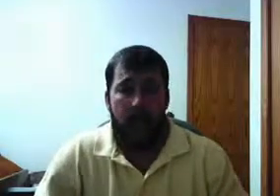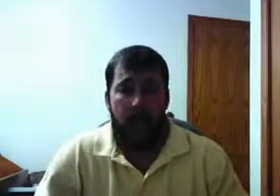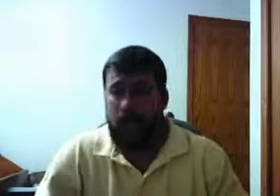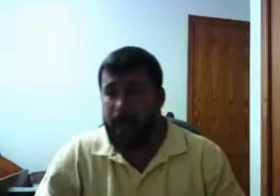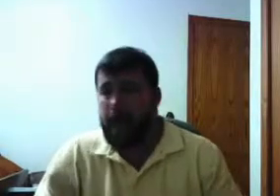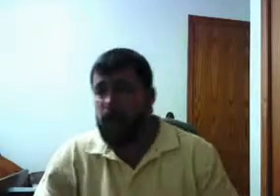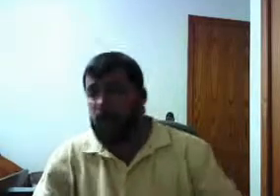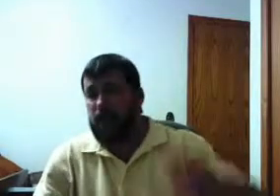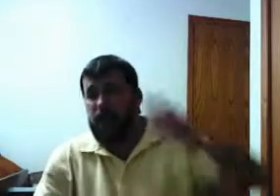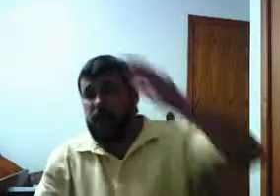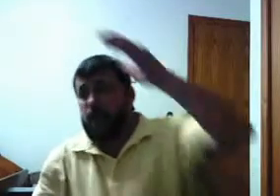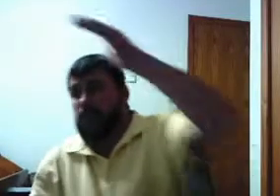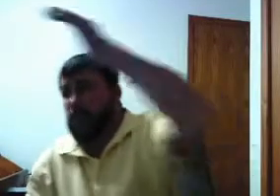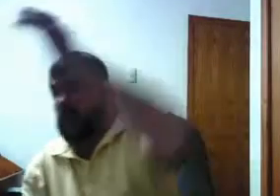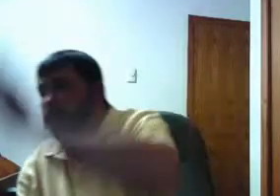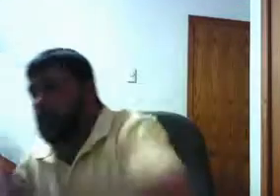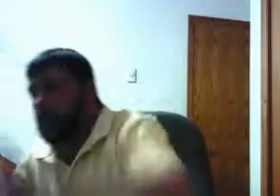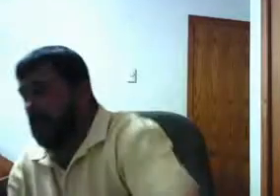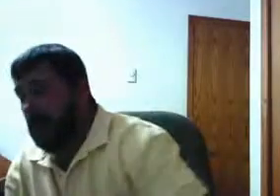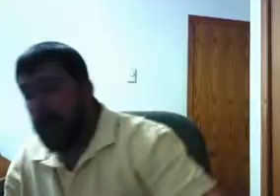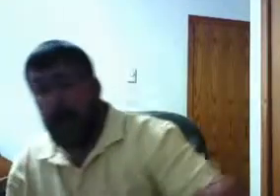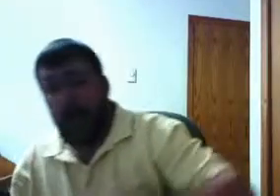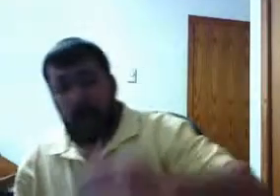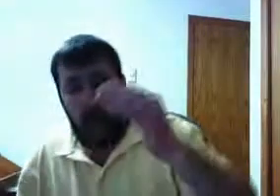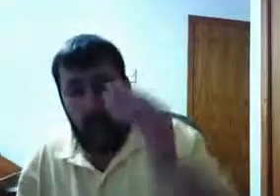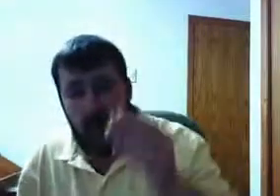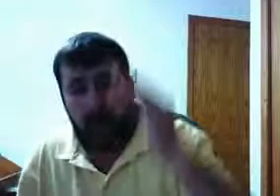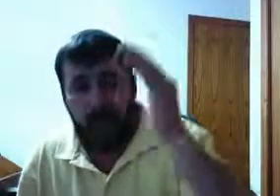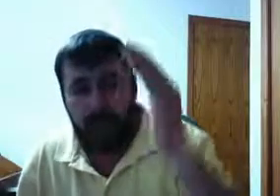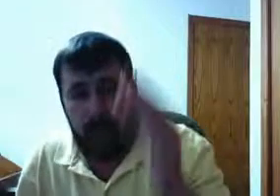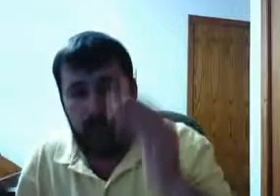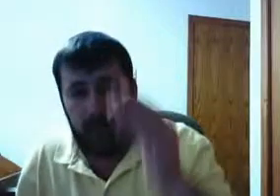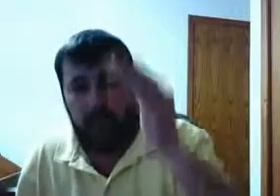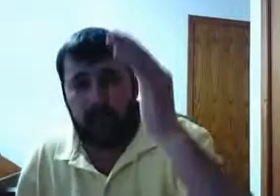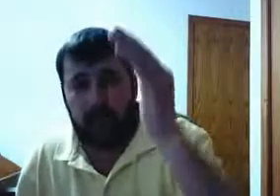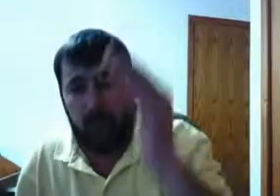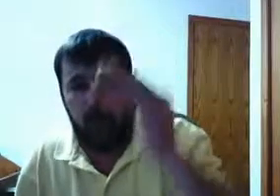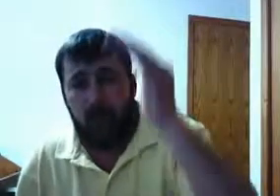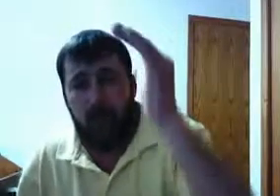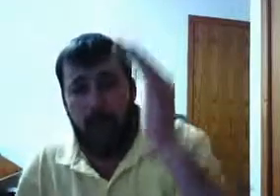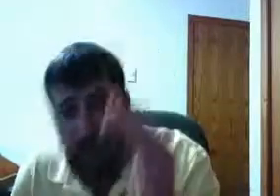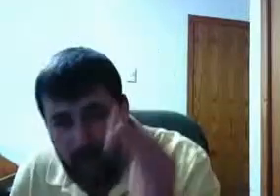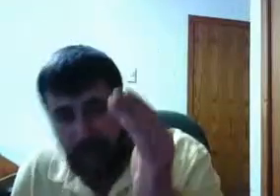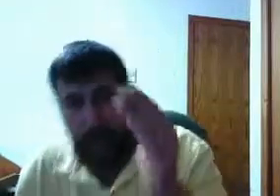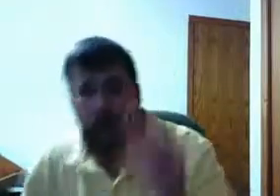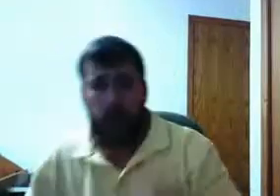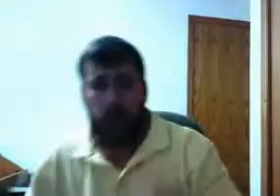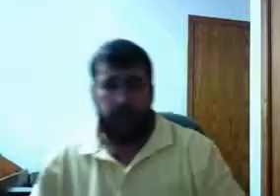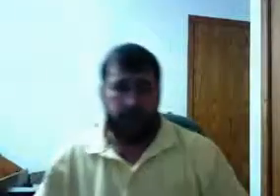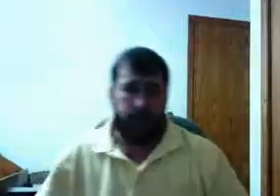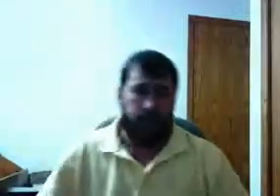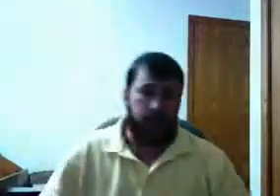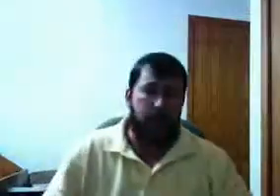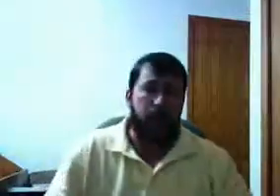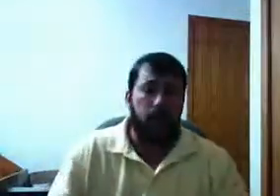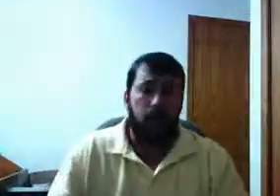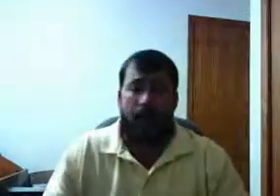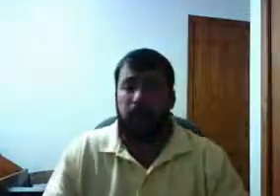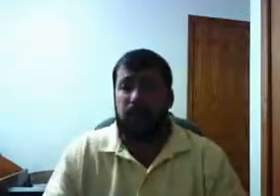you what it says in the book of Timothy. The love of money is the root of all evil. Now, having said that,